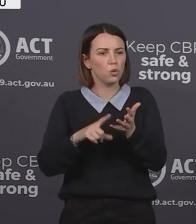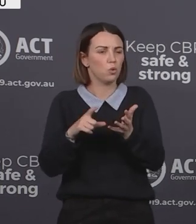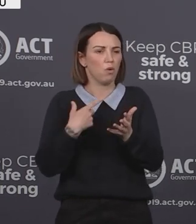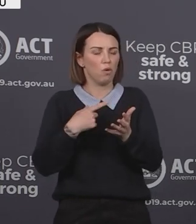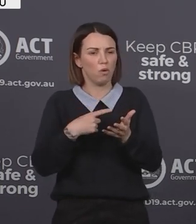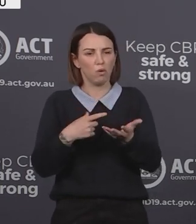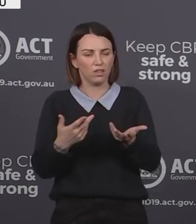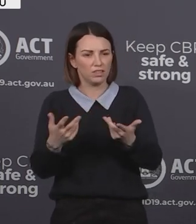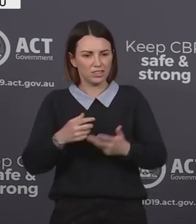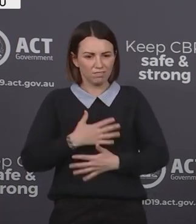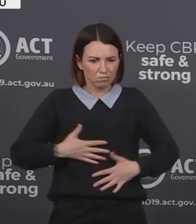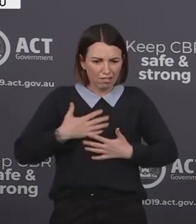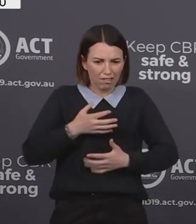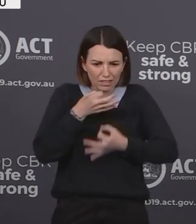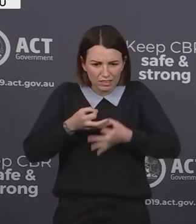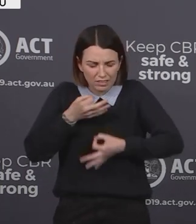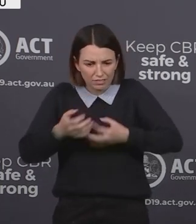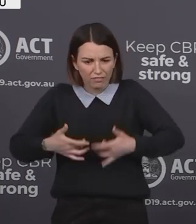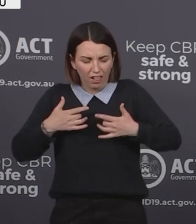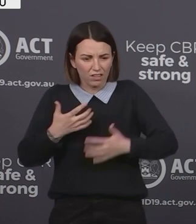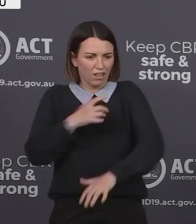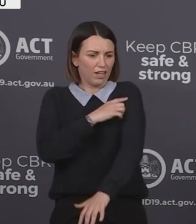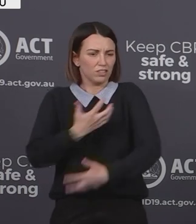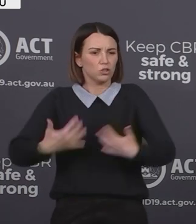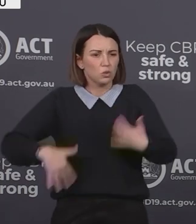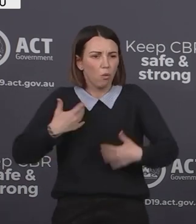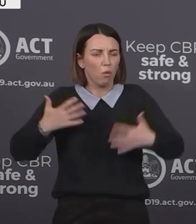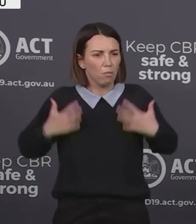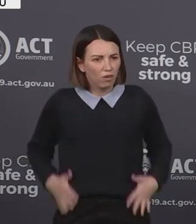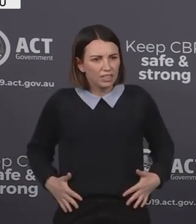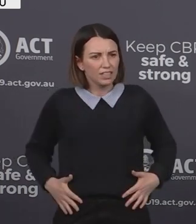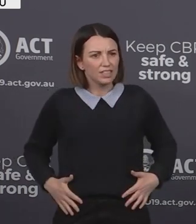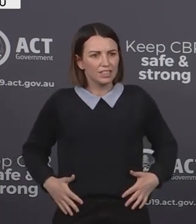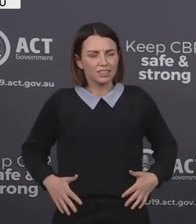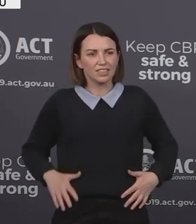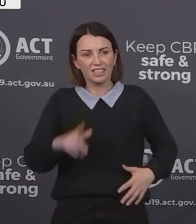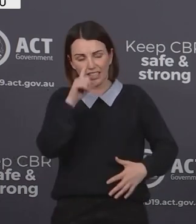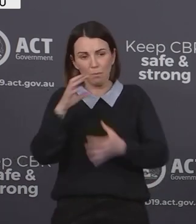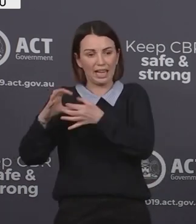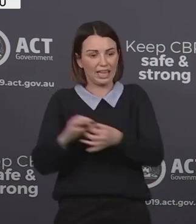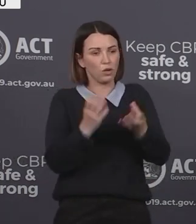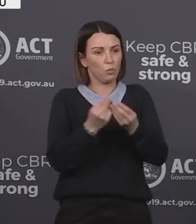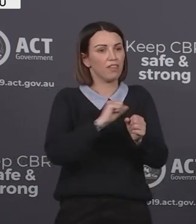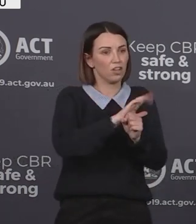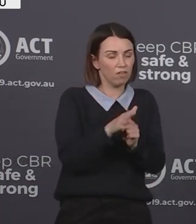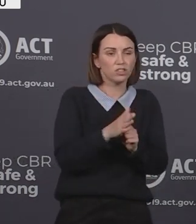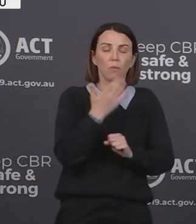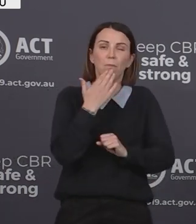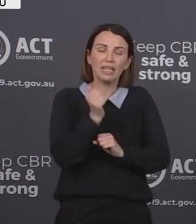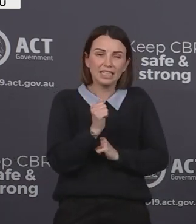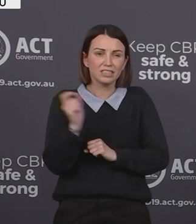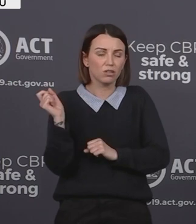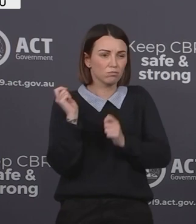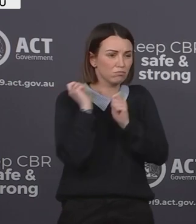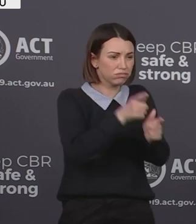nausea, muscle aches and pains. Any of those could be a symptom of COVID-19. So please go and get